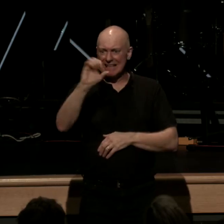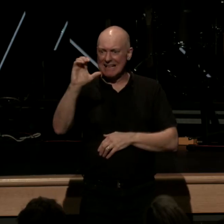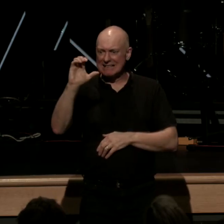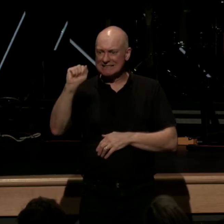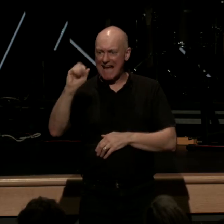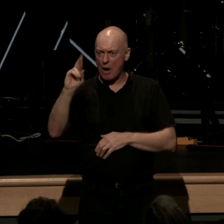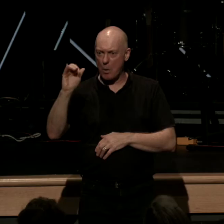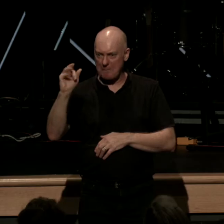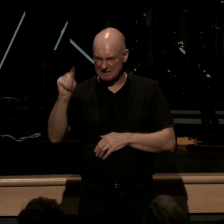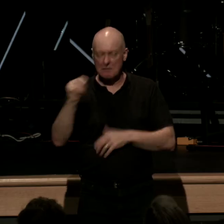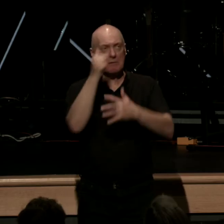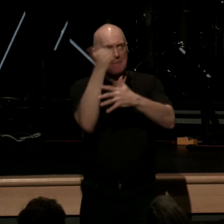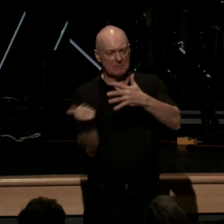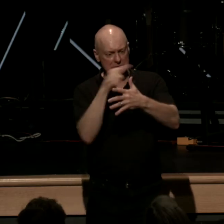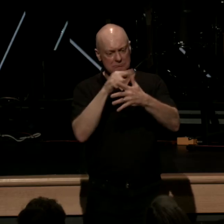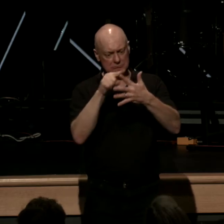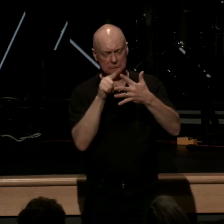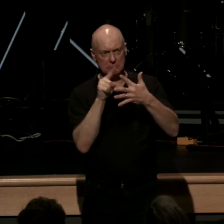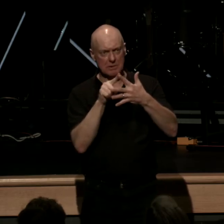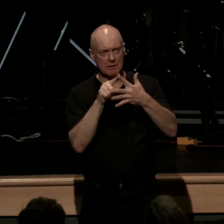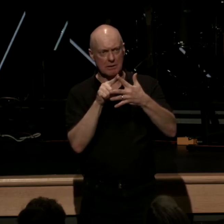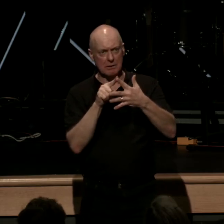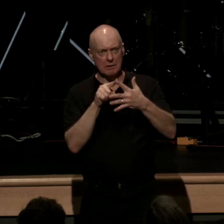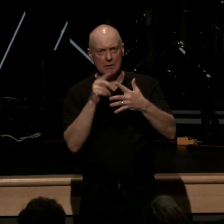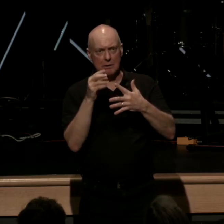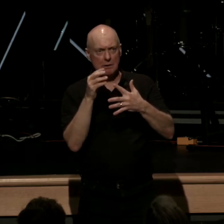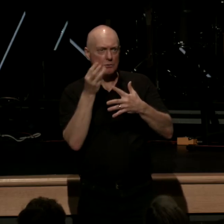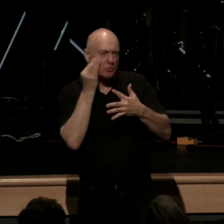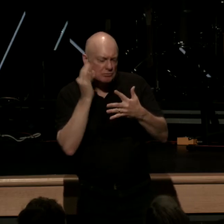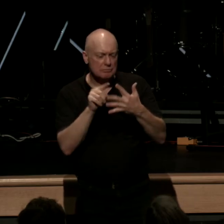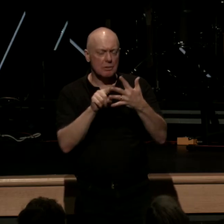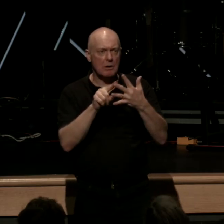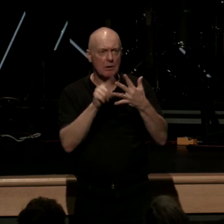baptism eucharist confirmation